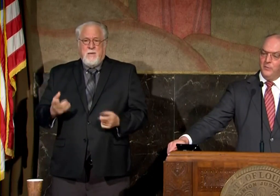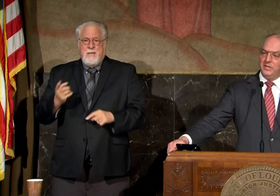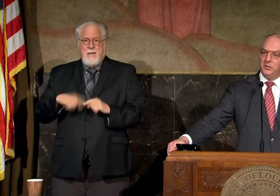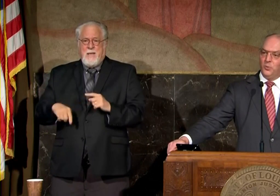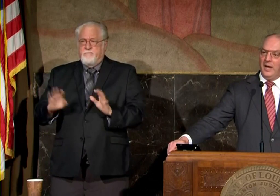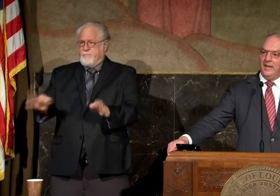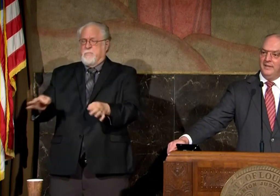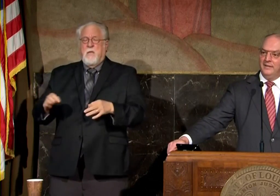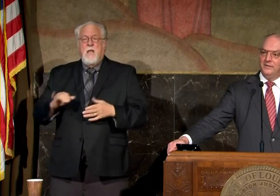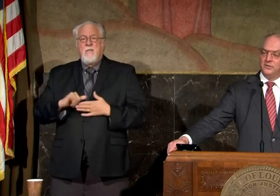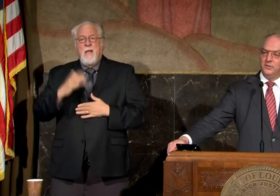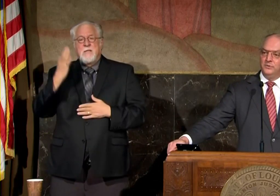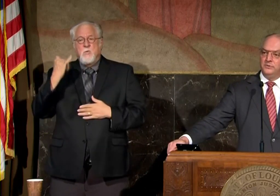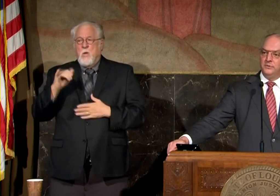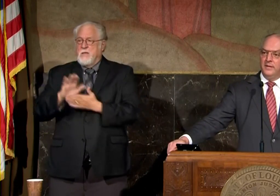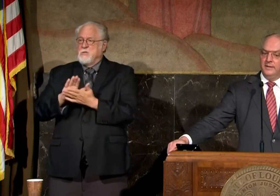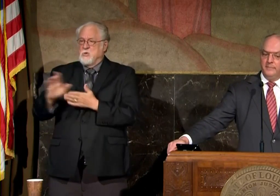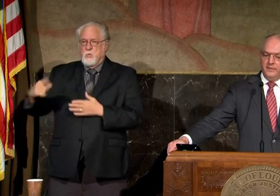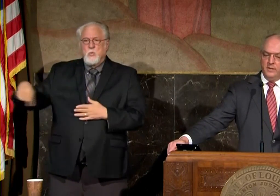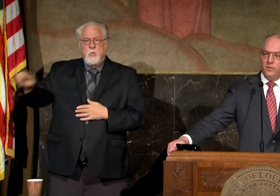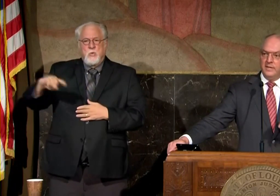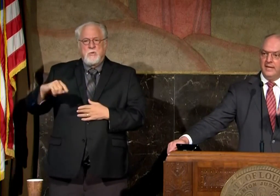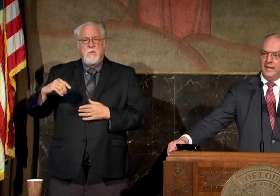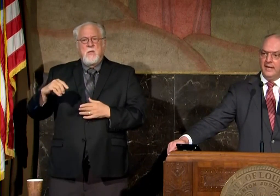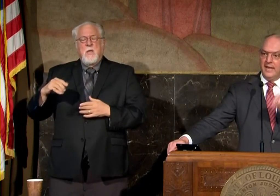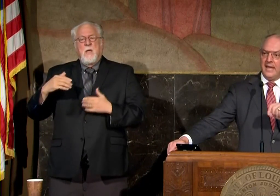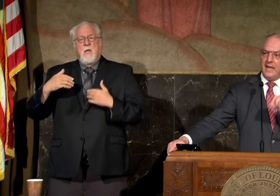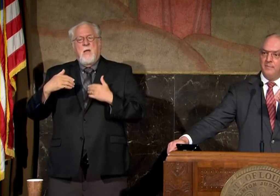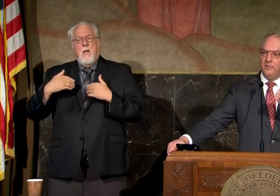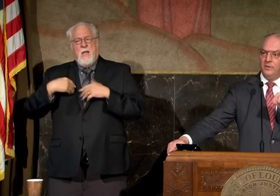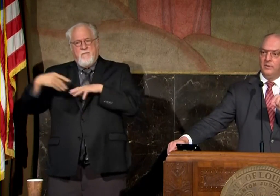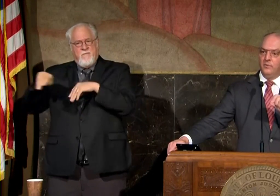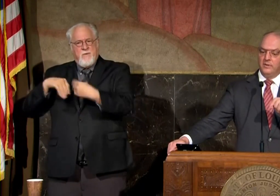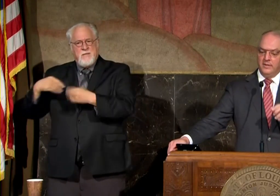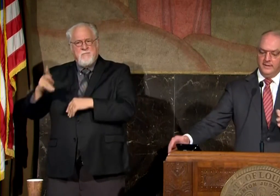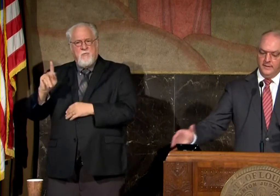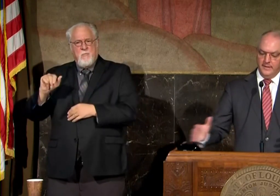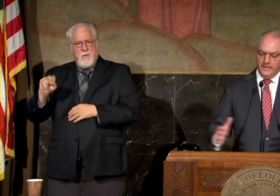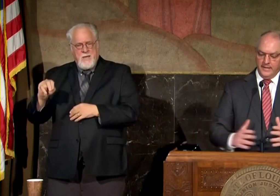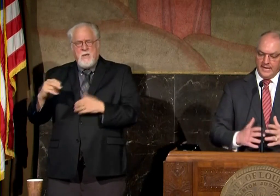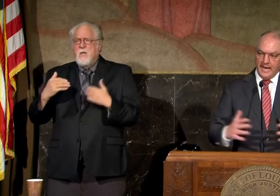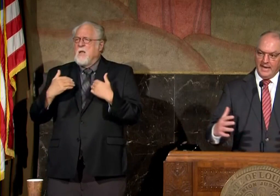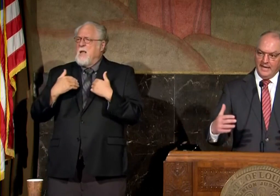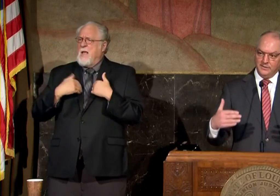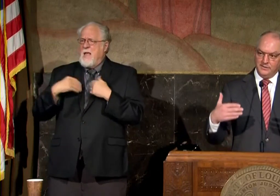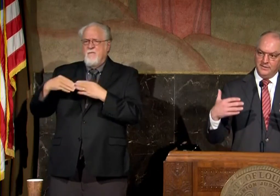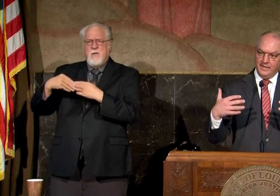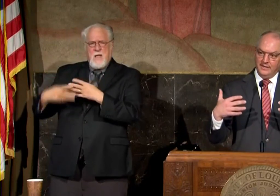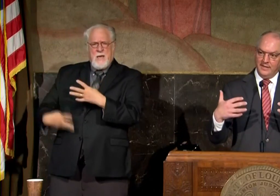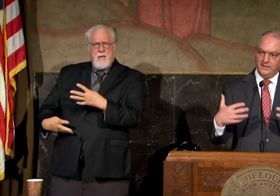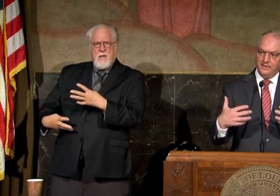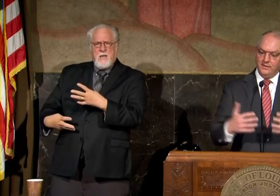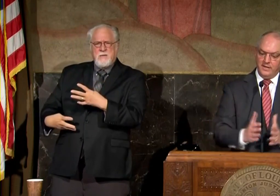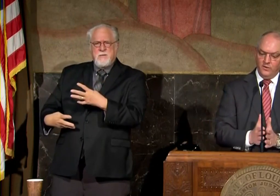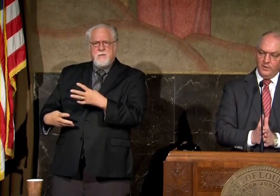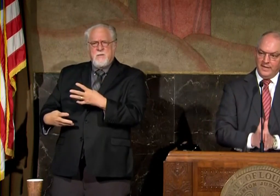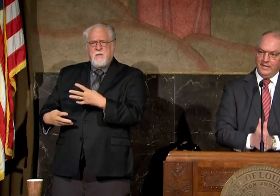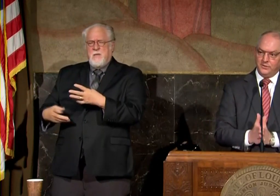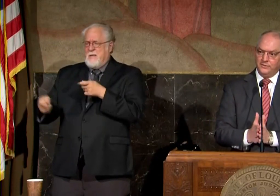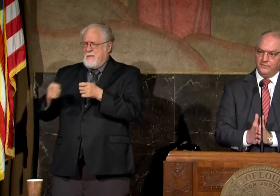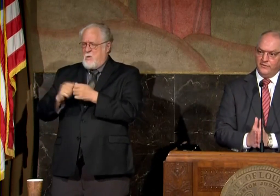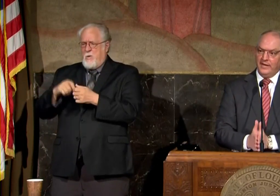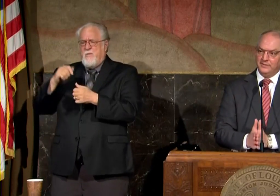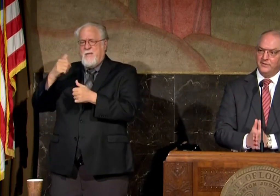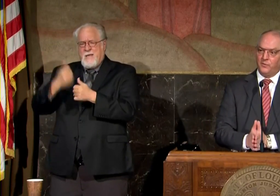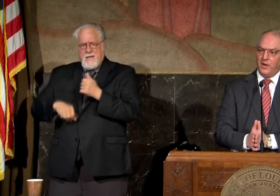which is why the the schools uh did what they did and they came up with with uh guidelines that that deal with